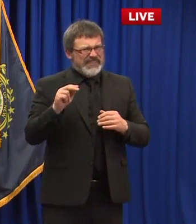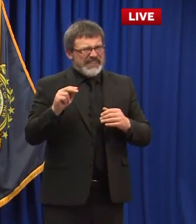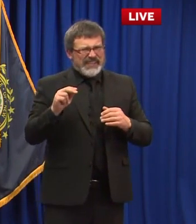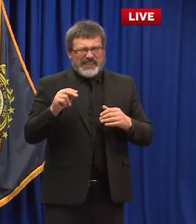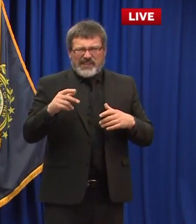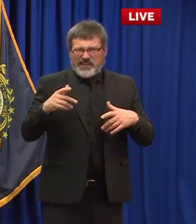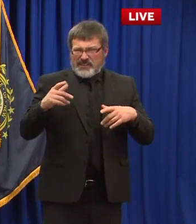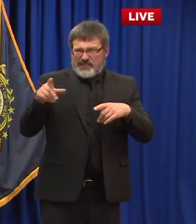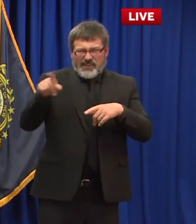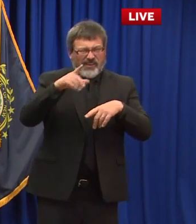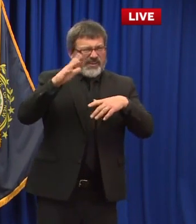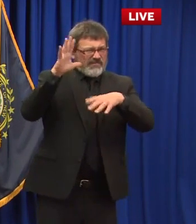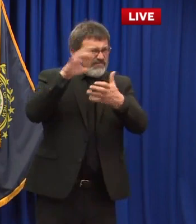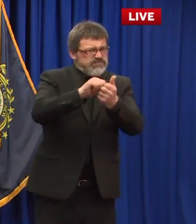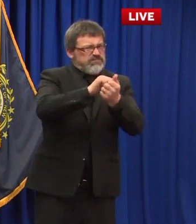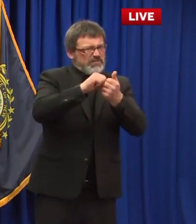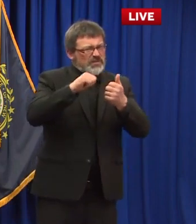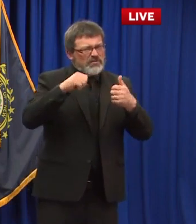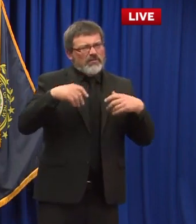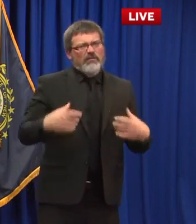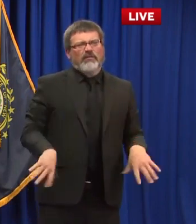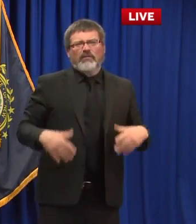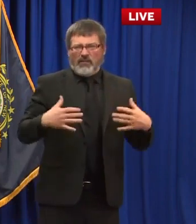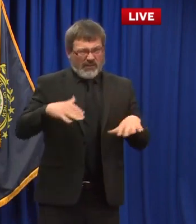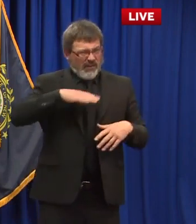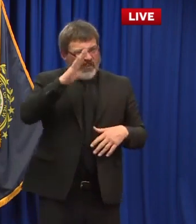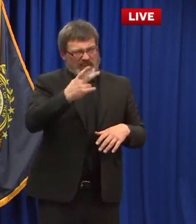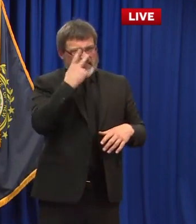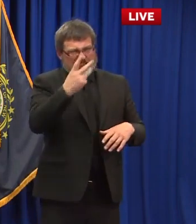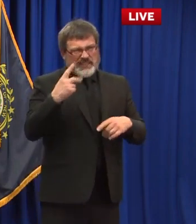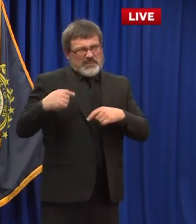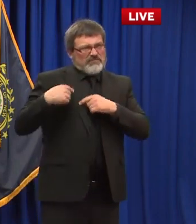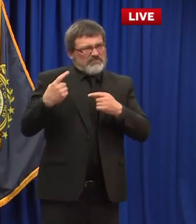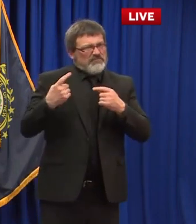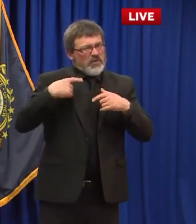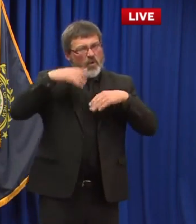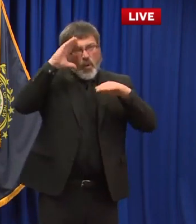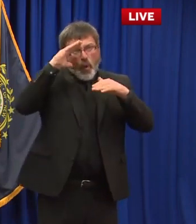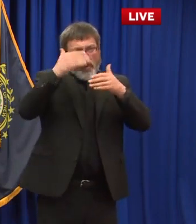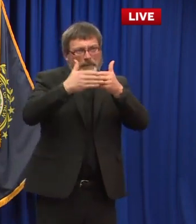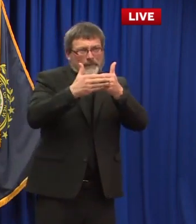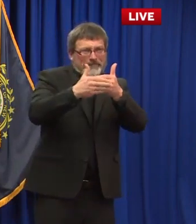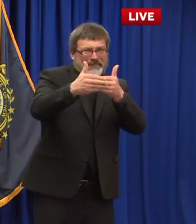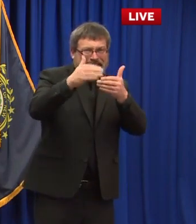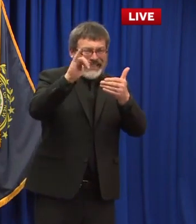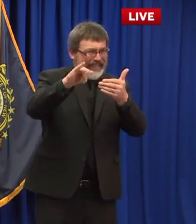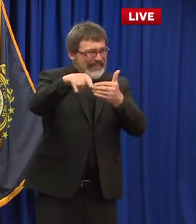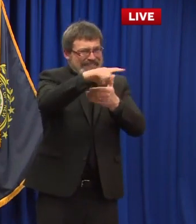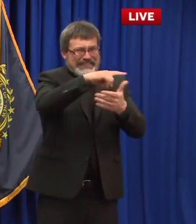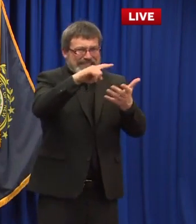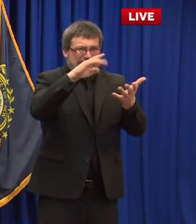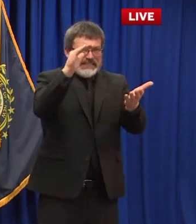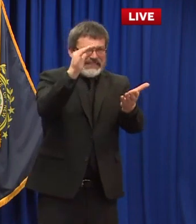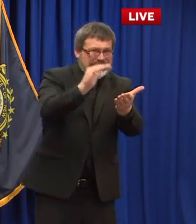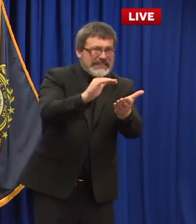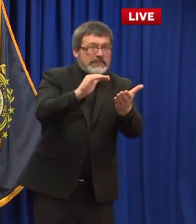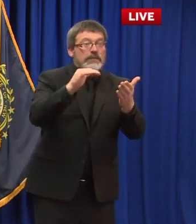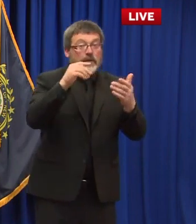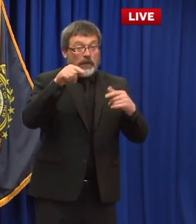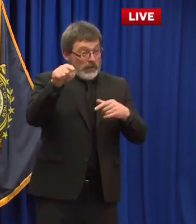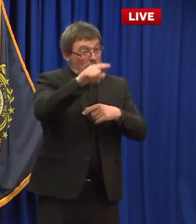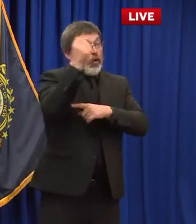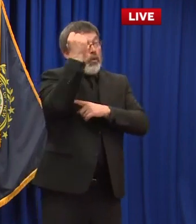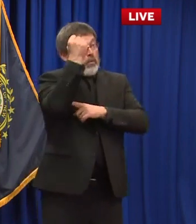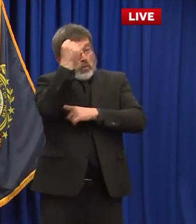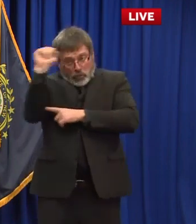unbelievable it's been unprecedented and you want to hope that there's an end to it at some point i mean the protesters have a voice i believe the